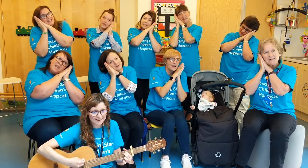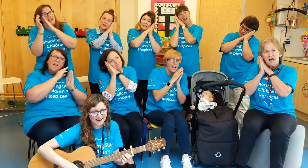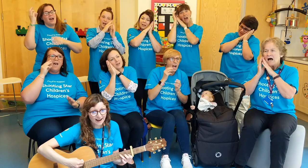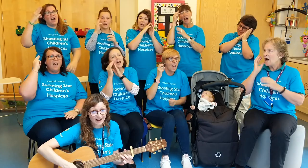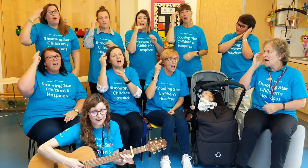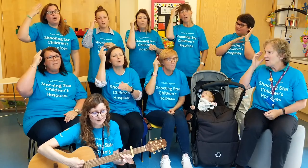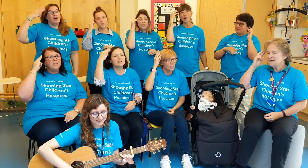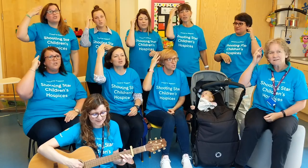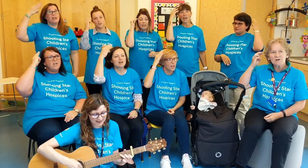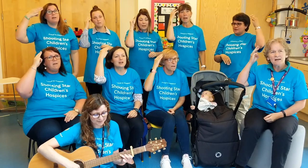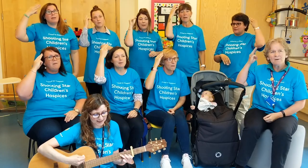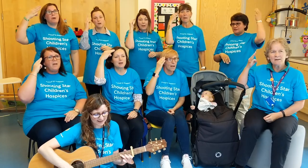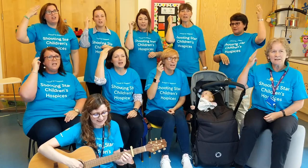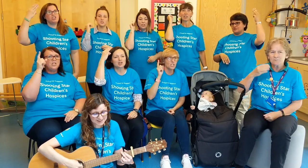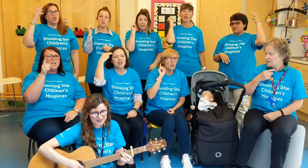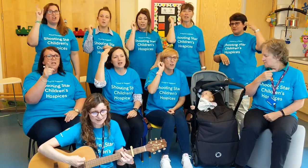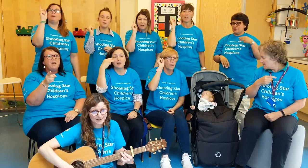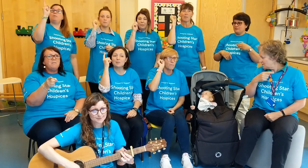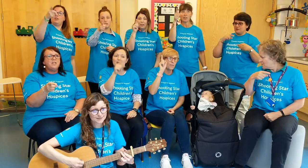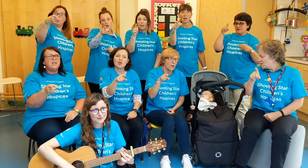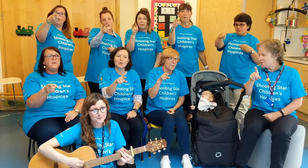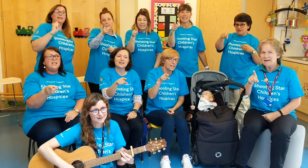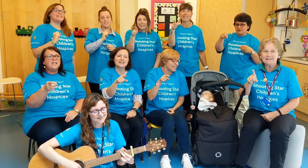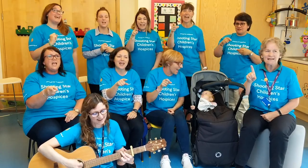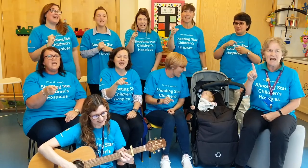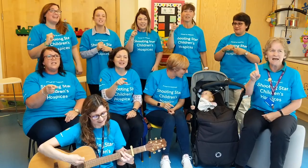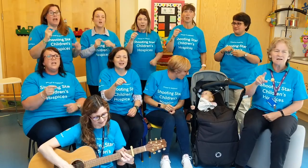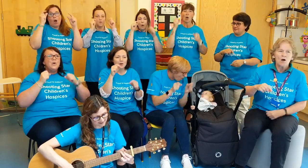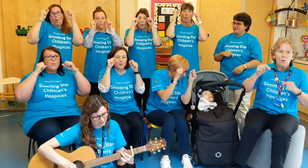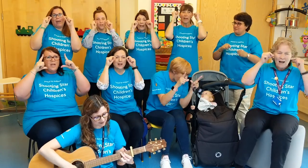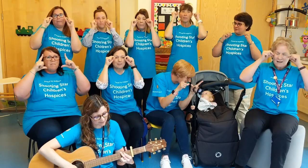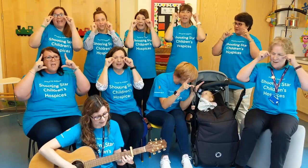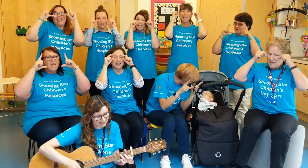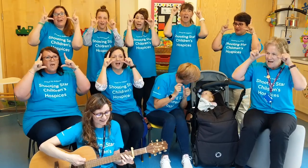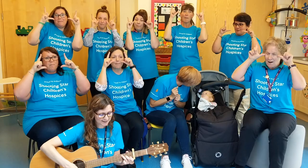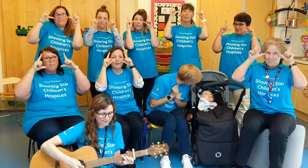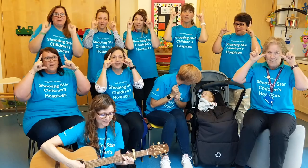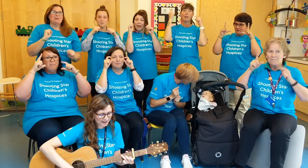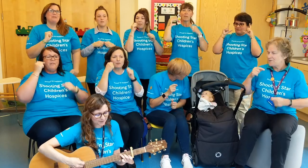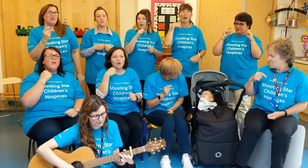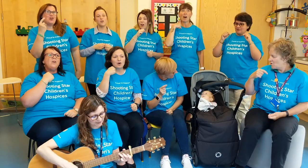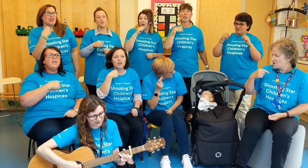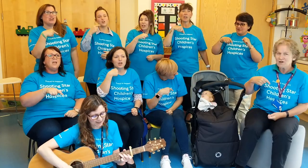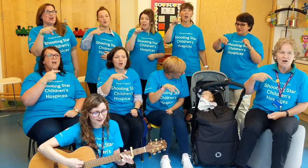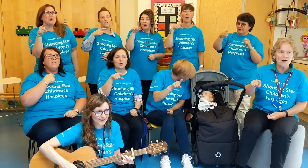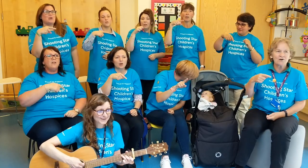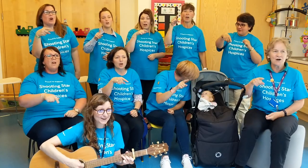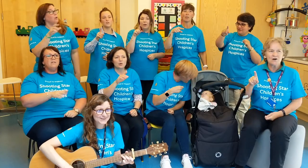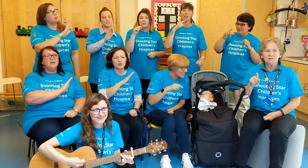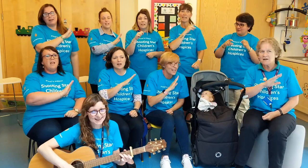I was dreaming how I should've been with you instead Wake me up before you go-go Don't